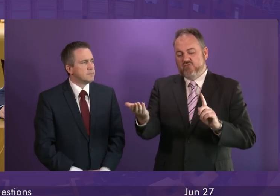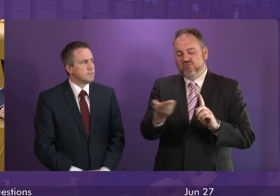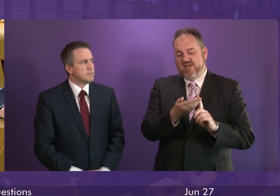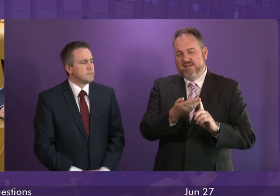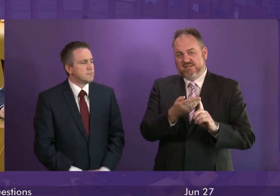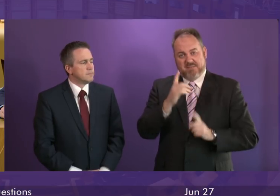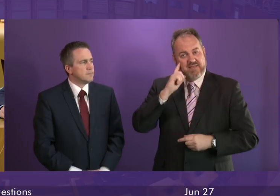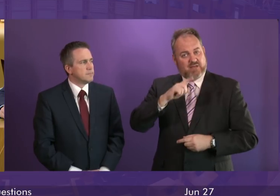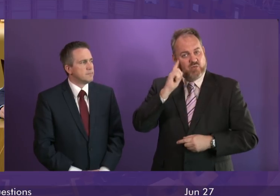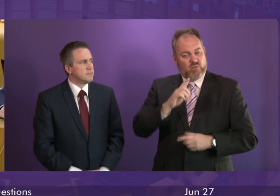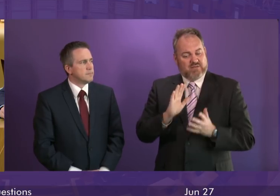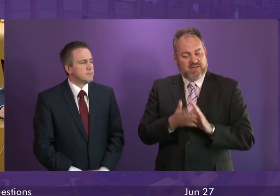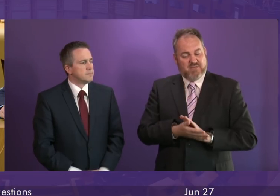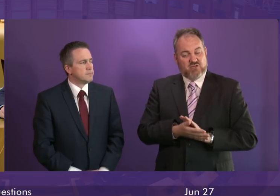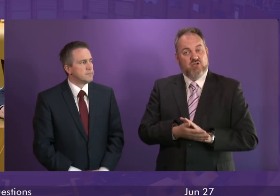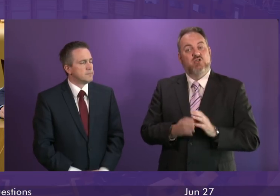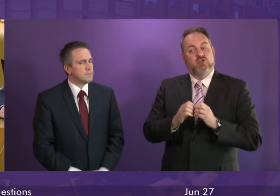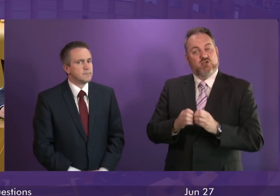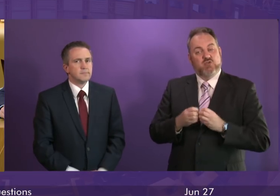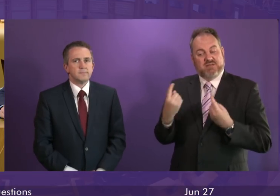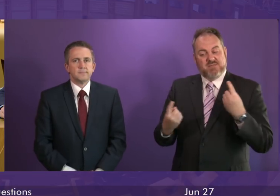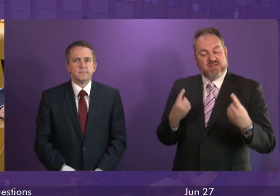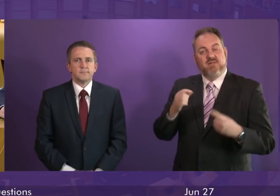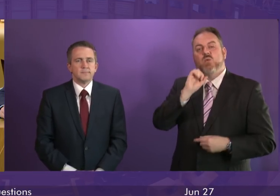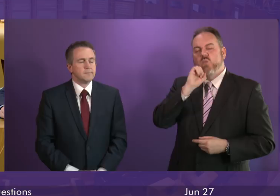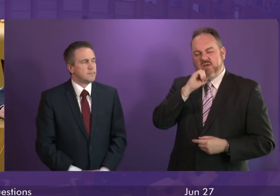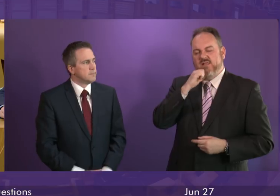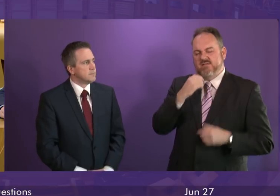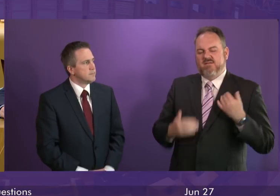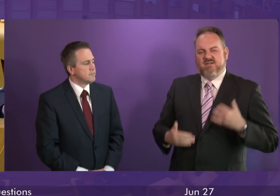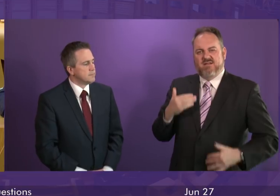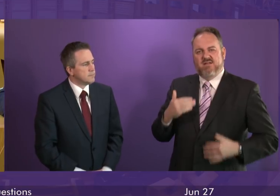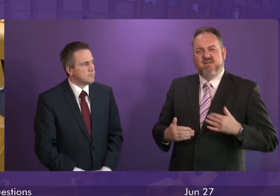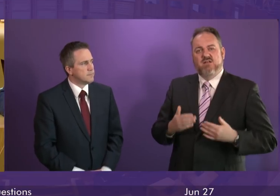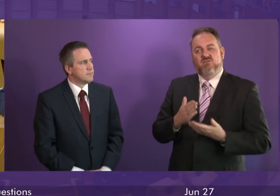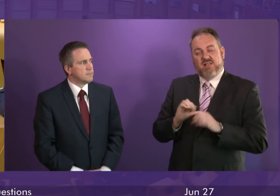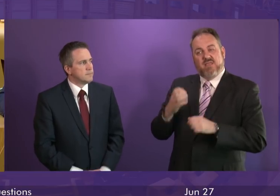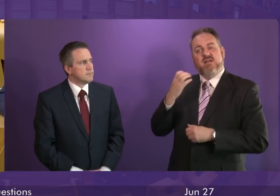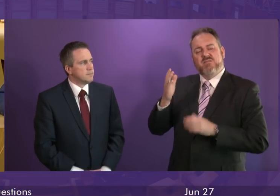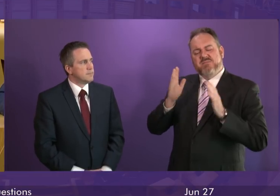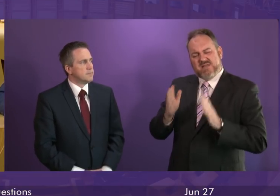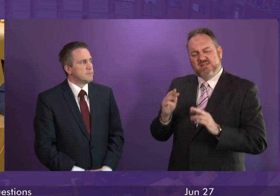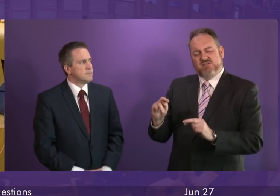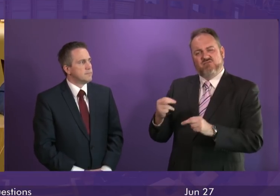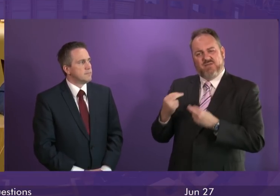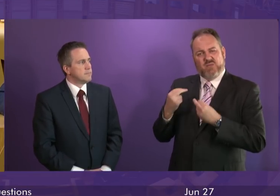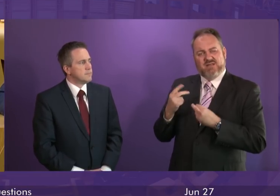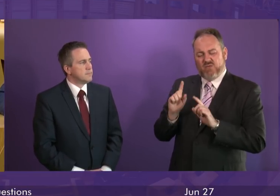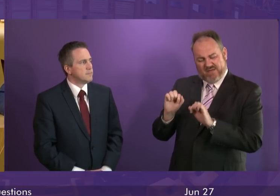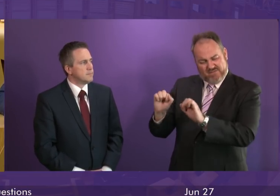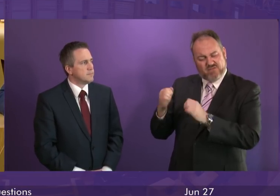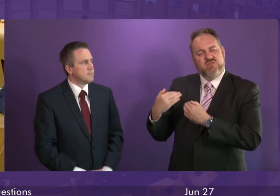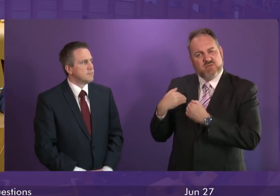students will pay the price. Does the Scottish Government accept that it has a responsibility to review the use of these contracts